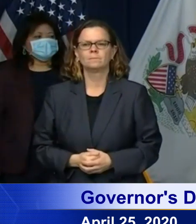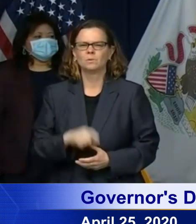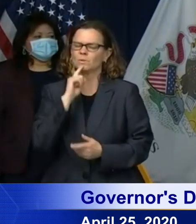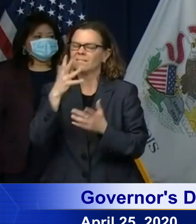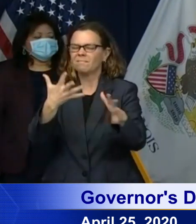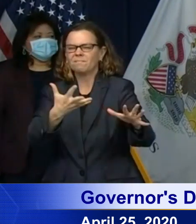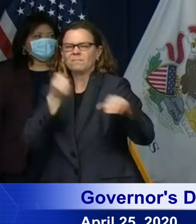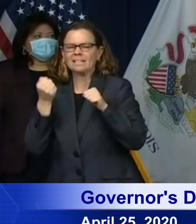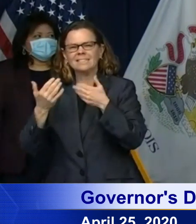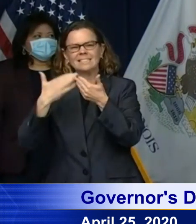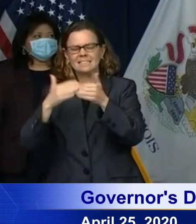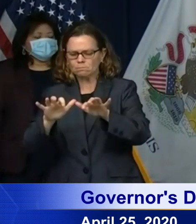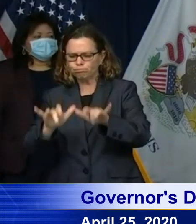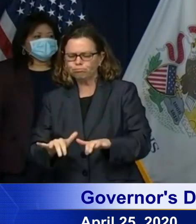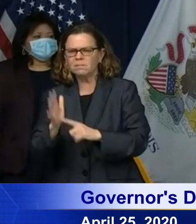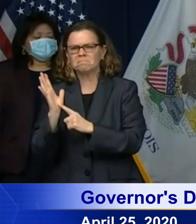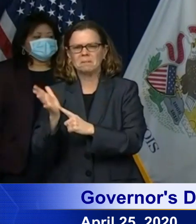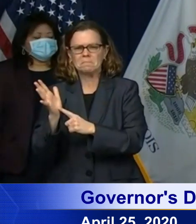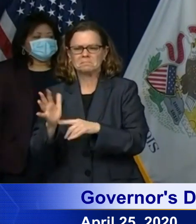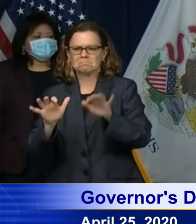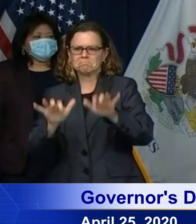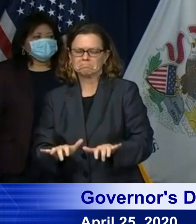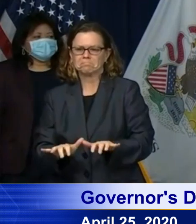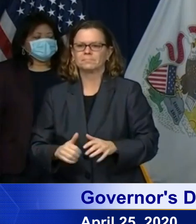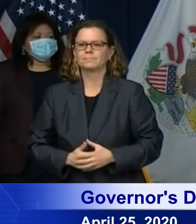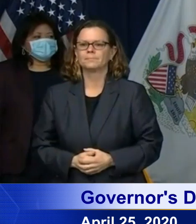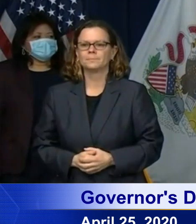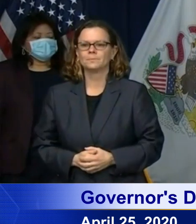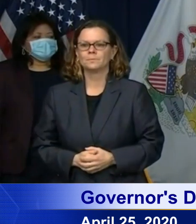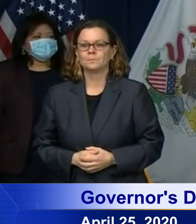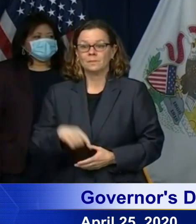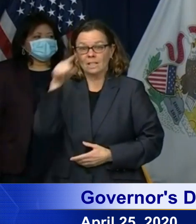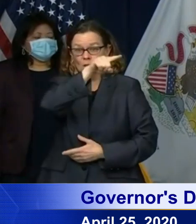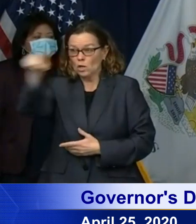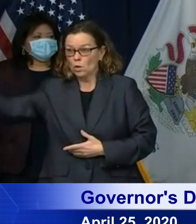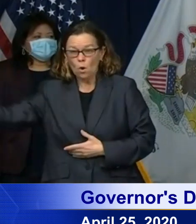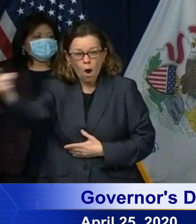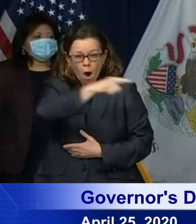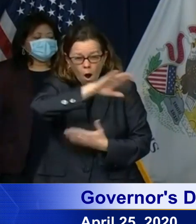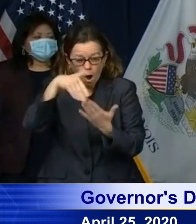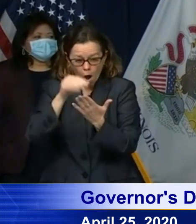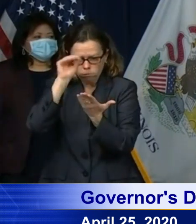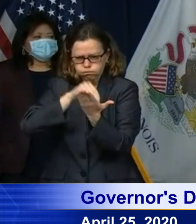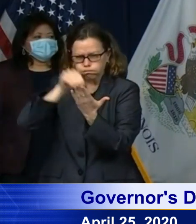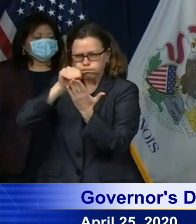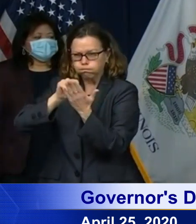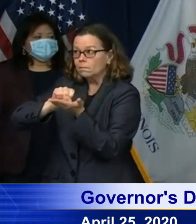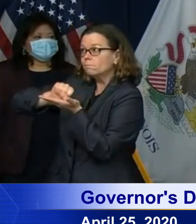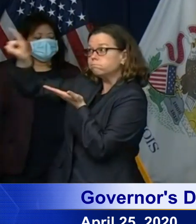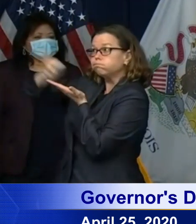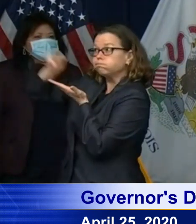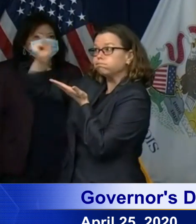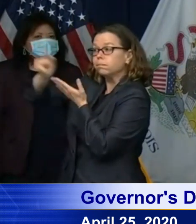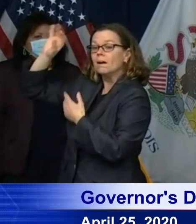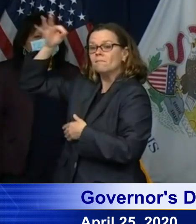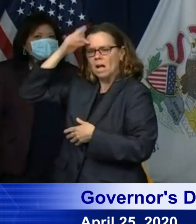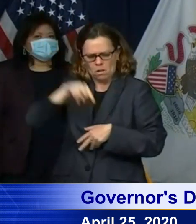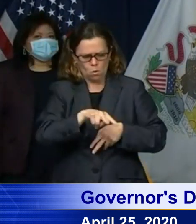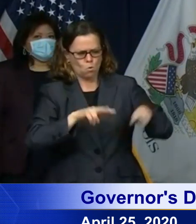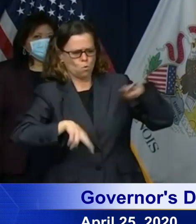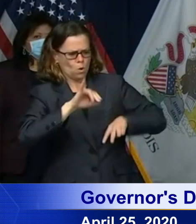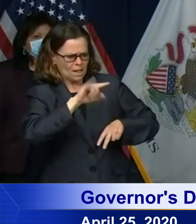to our recovery from the damage that's done to all illinois residents by the covid19 pandemic